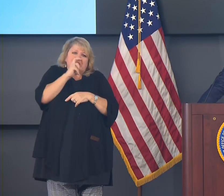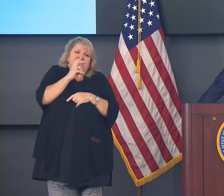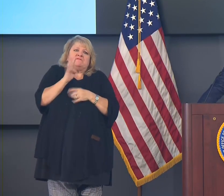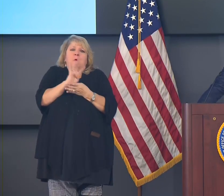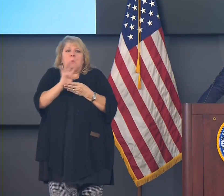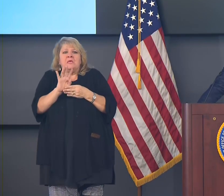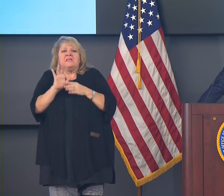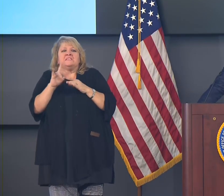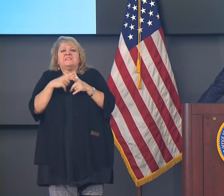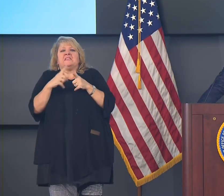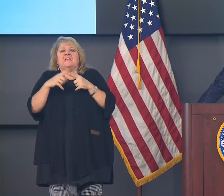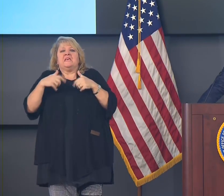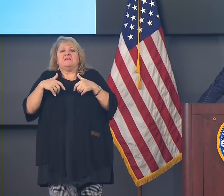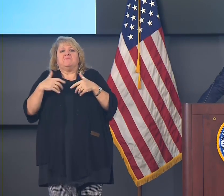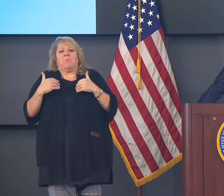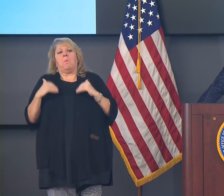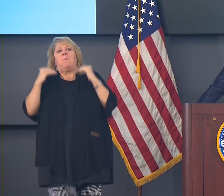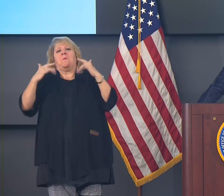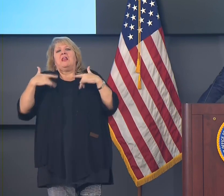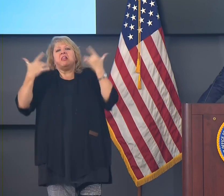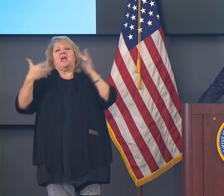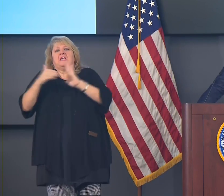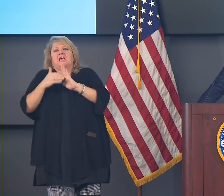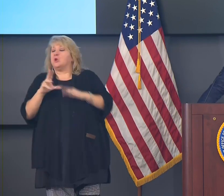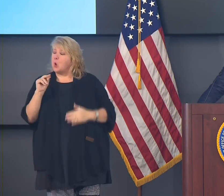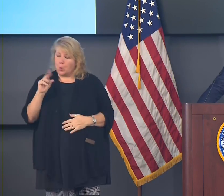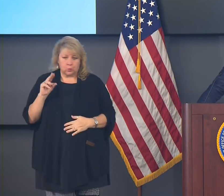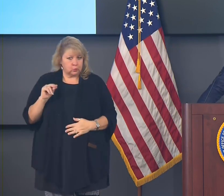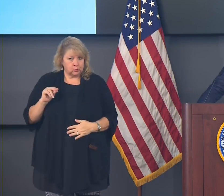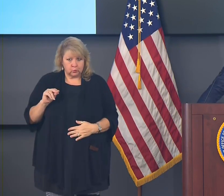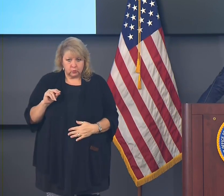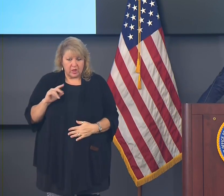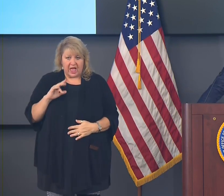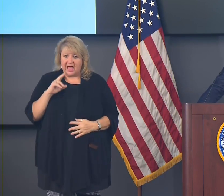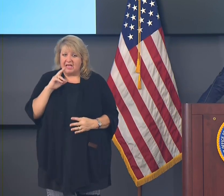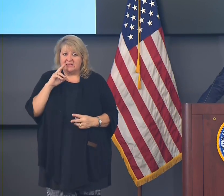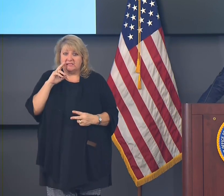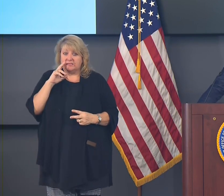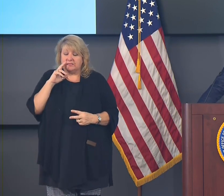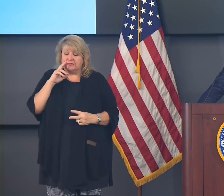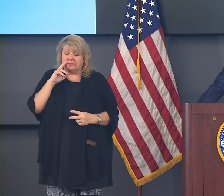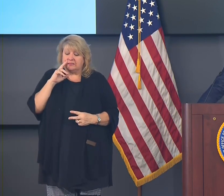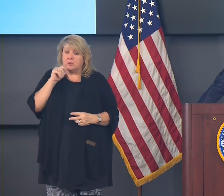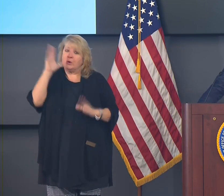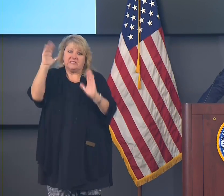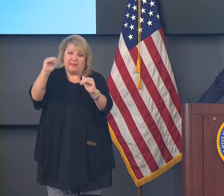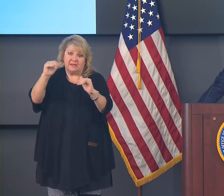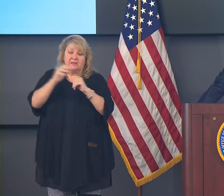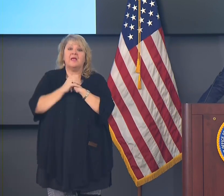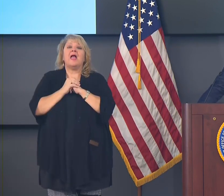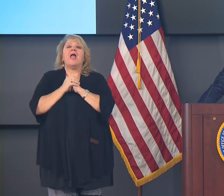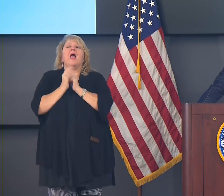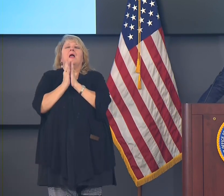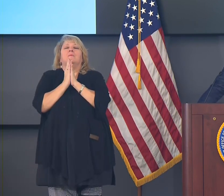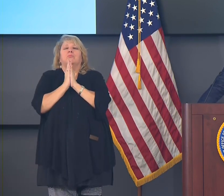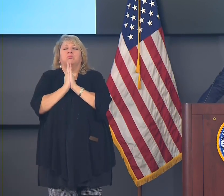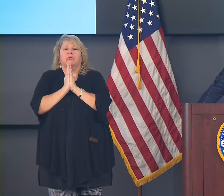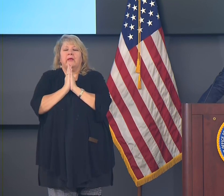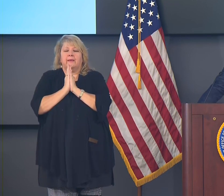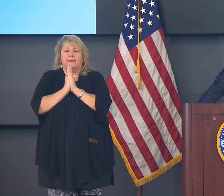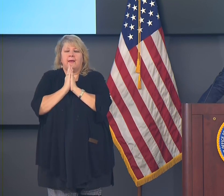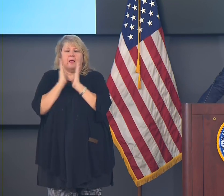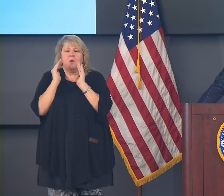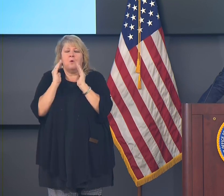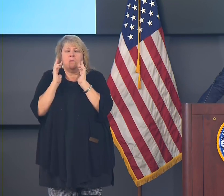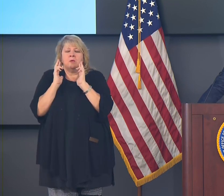hope, I pray, I believe that we're not going to have to put in more restrictions, either